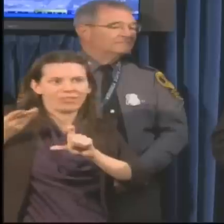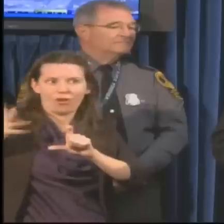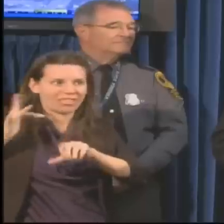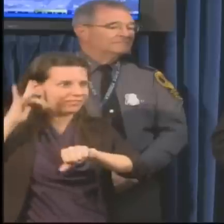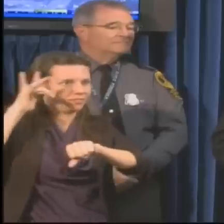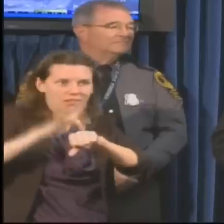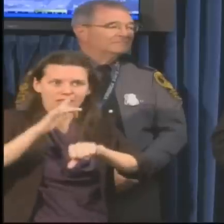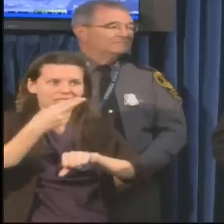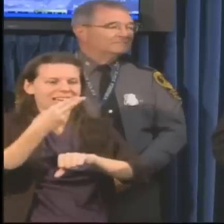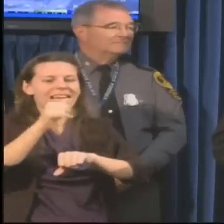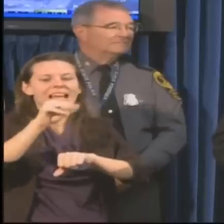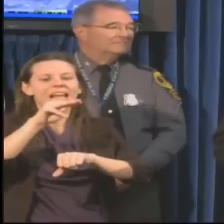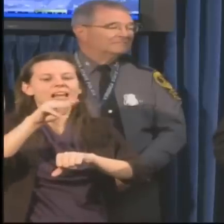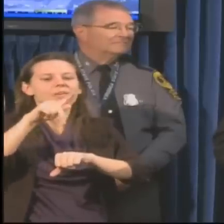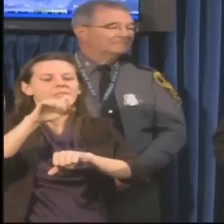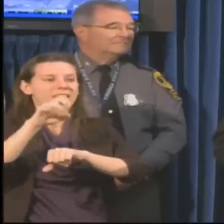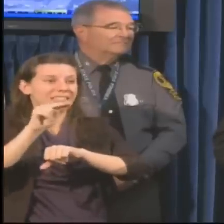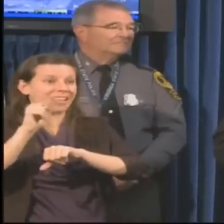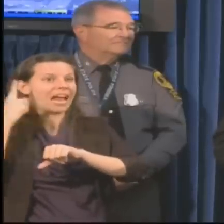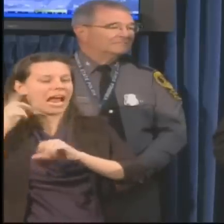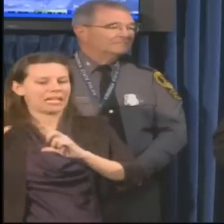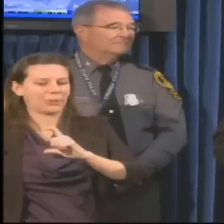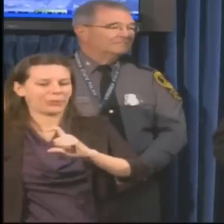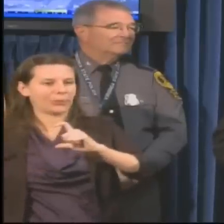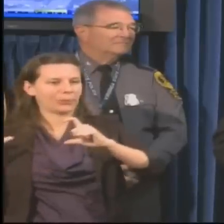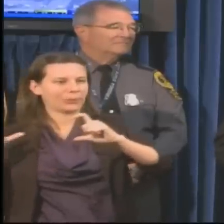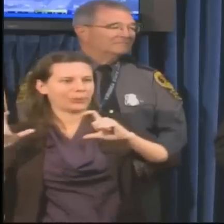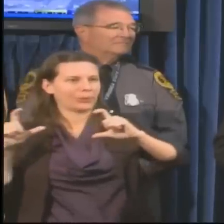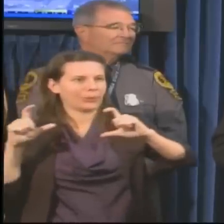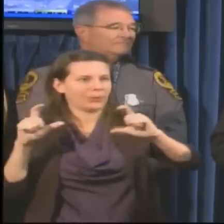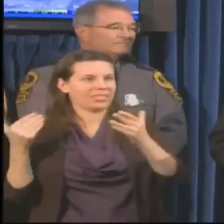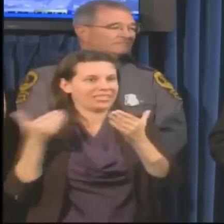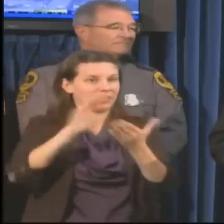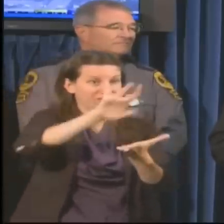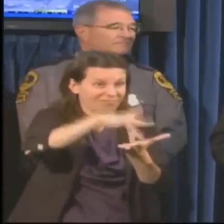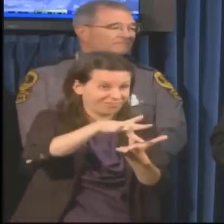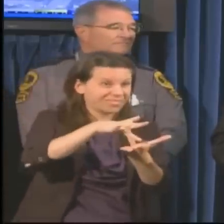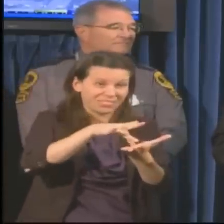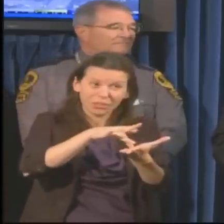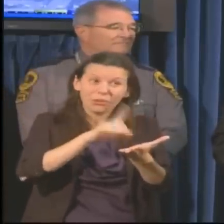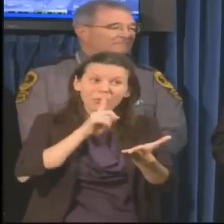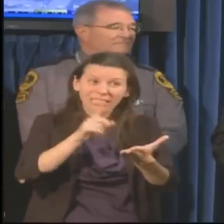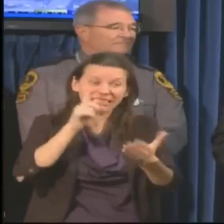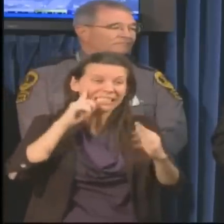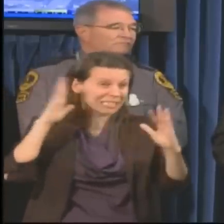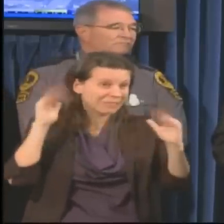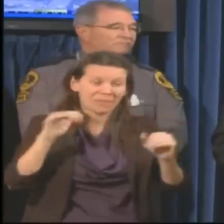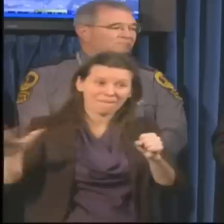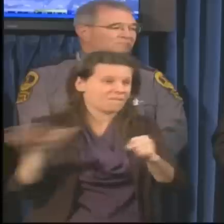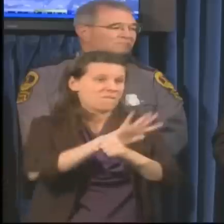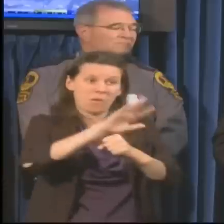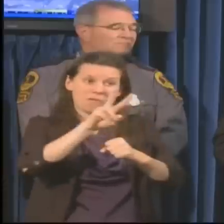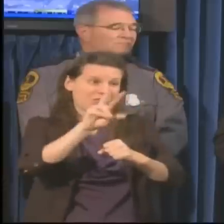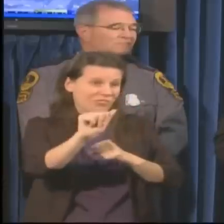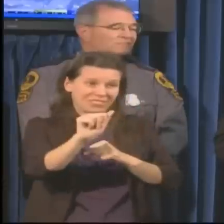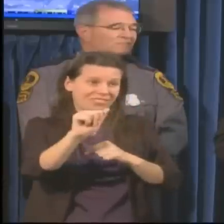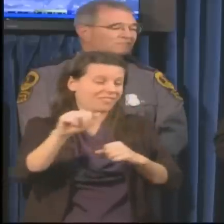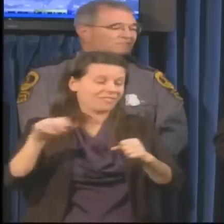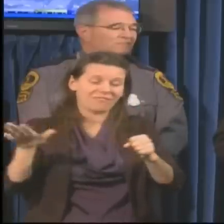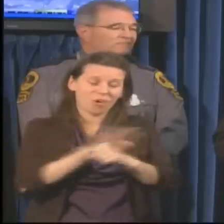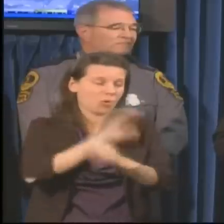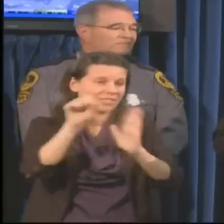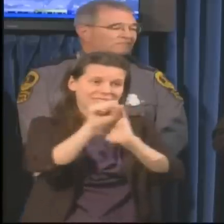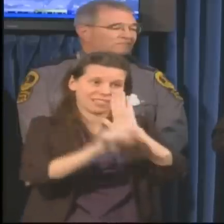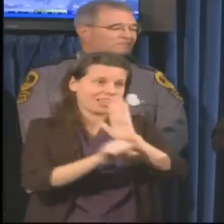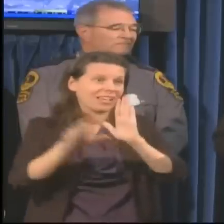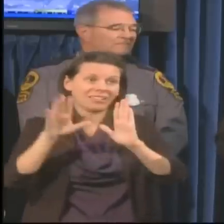and the larger areas of the Commonwealth will be affected. In fact, virtually all areas of the Commonwealth be affected over the next 48